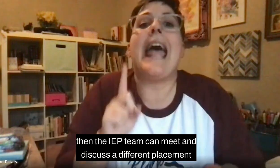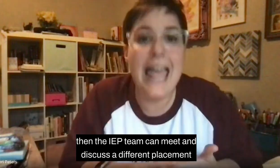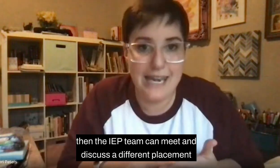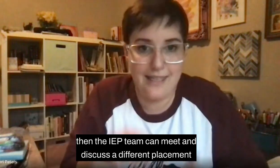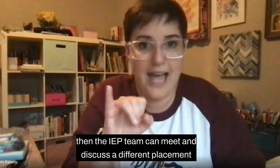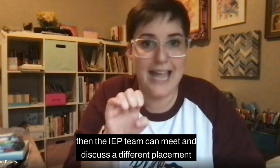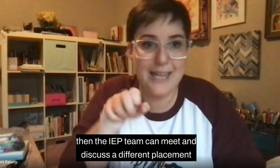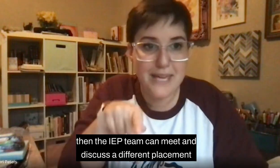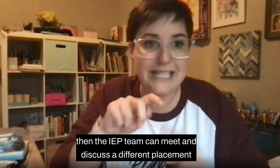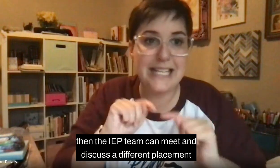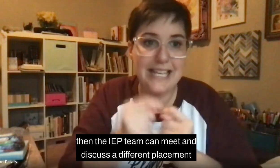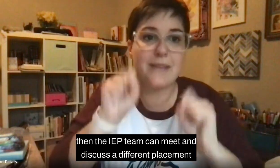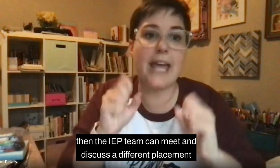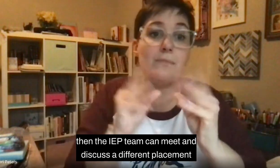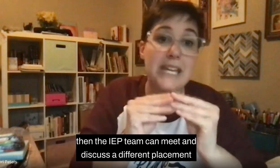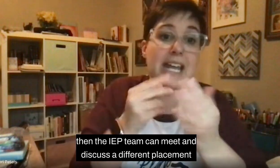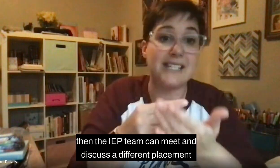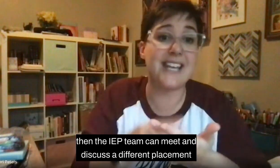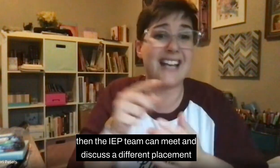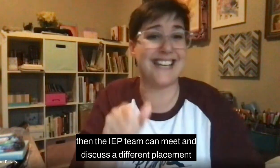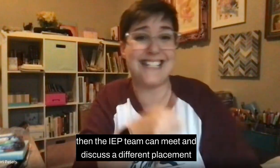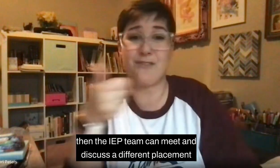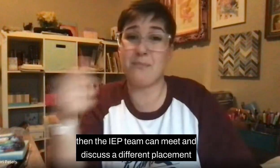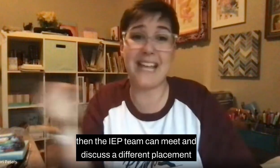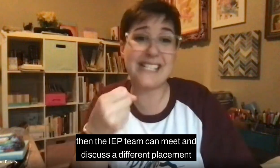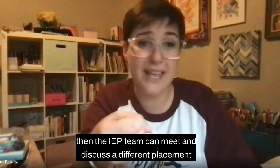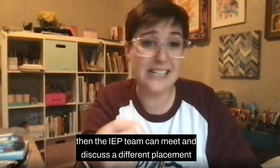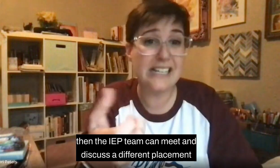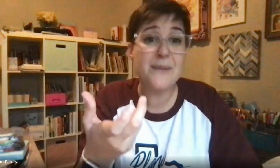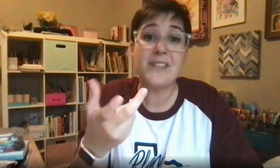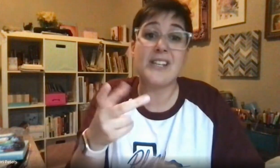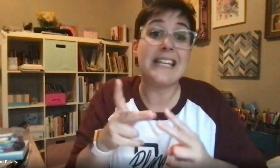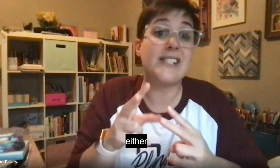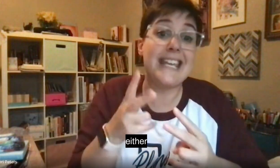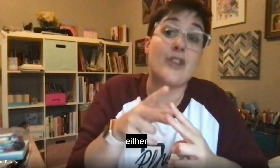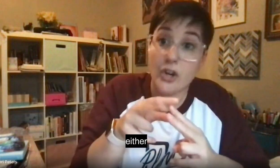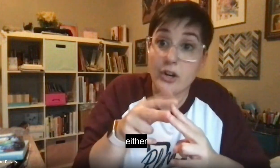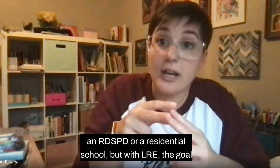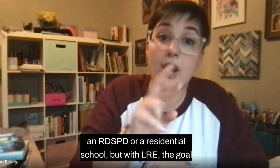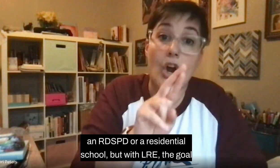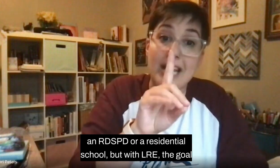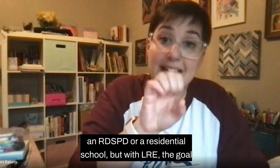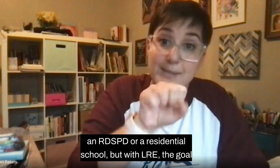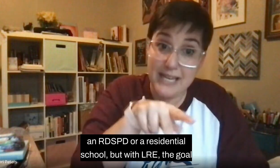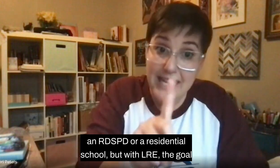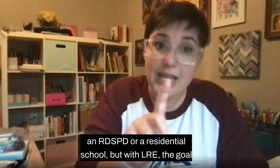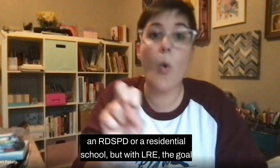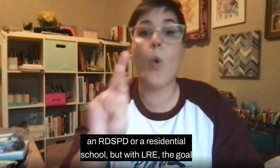the IEP team can meet and discuss a different placement, either an RDS PD or